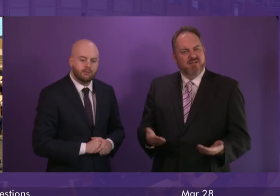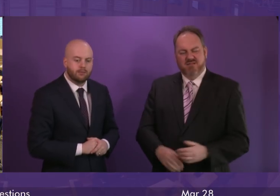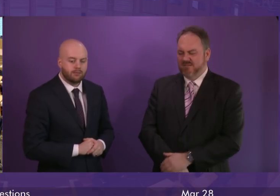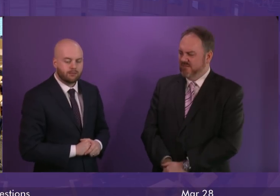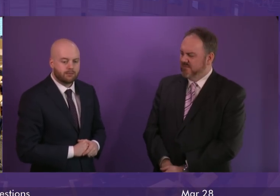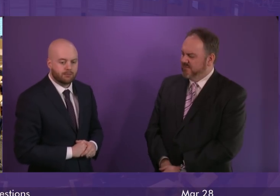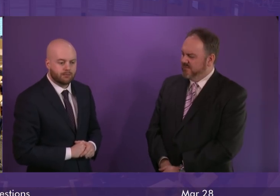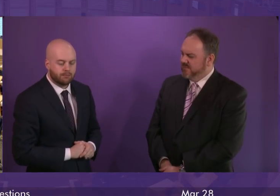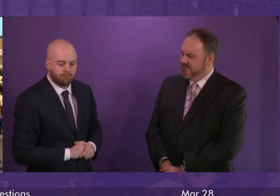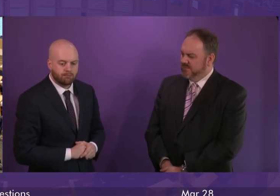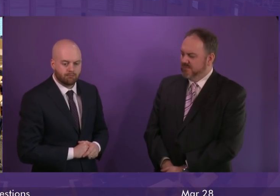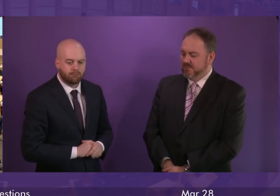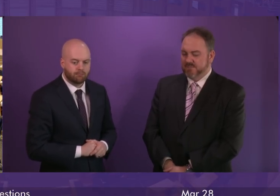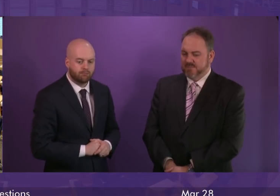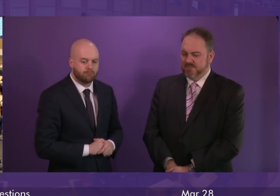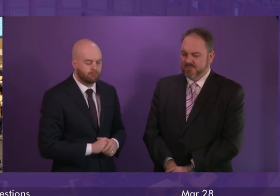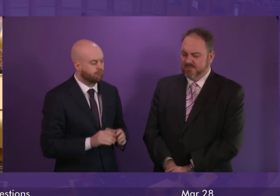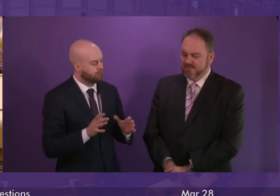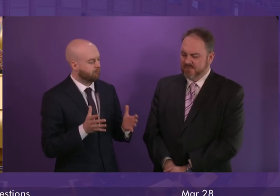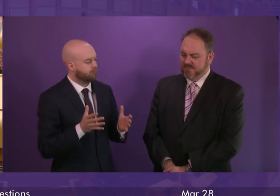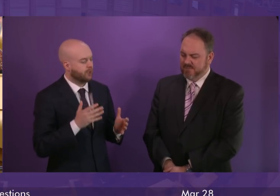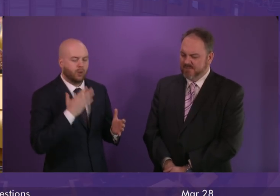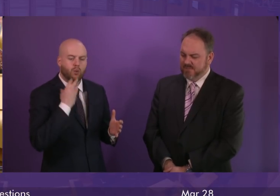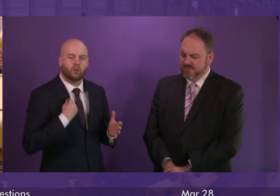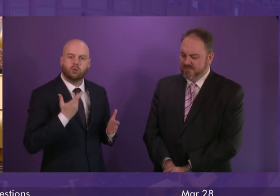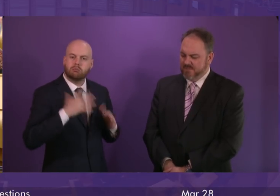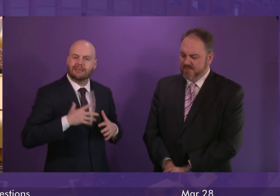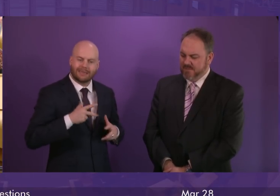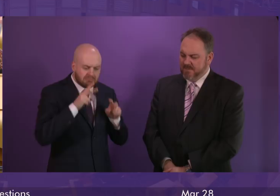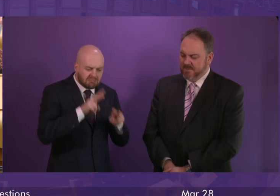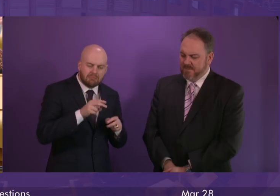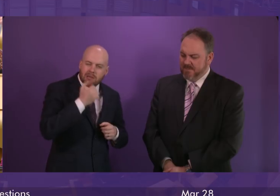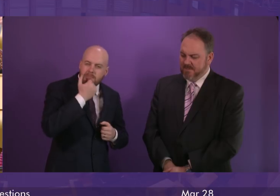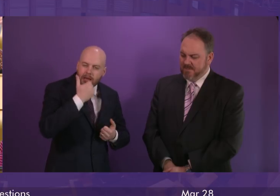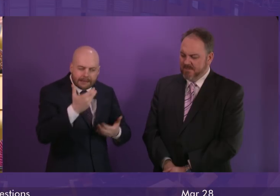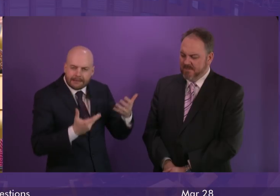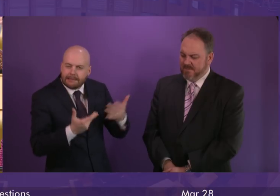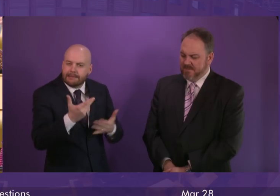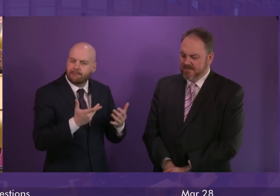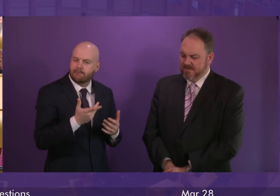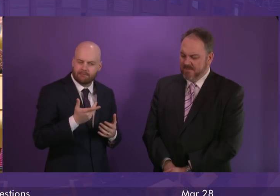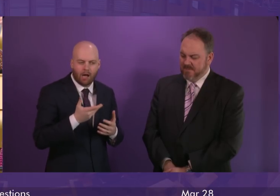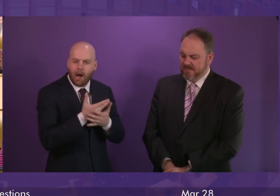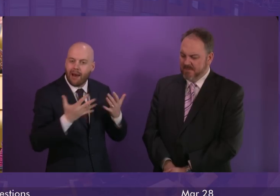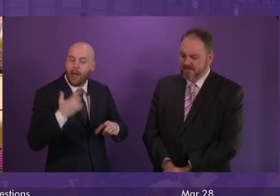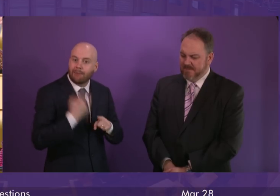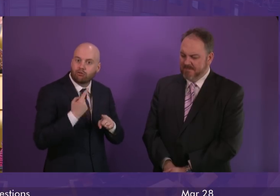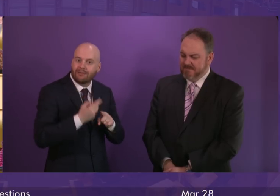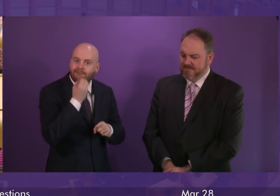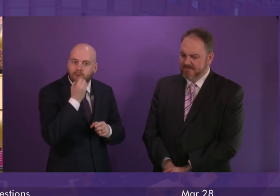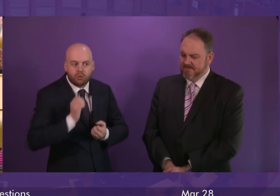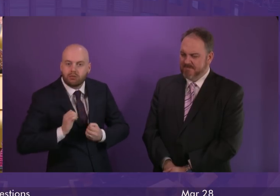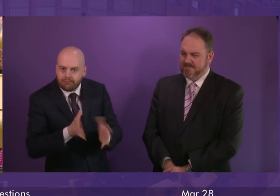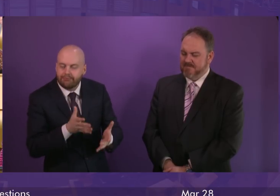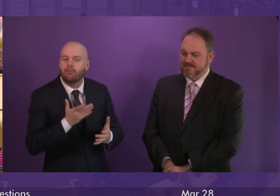The latest data showing the number of food banks and the number of emergency food parcels does show these numbers as being far